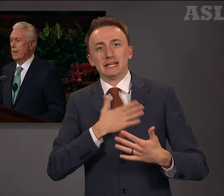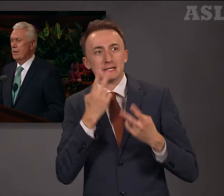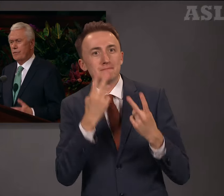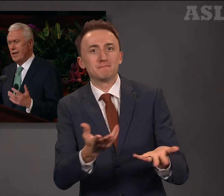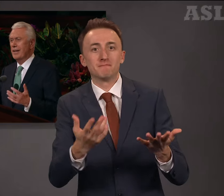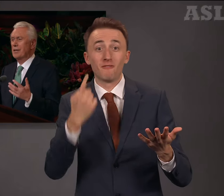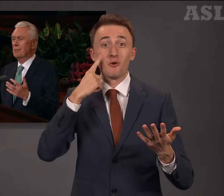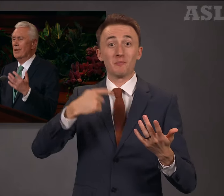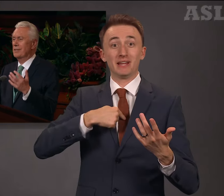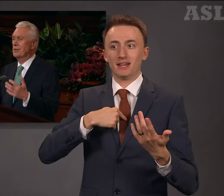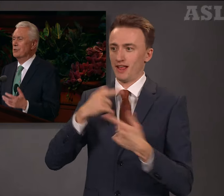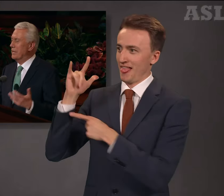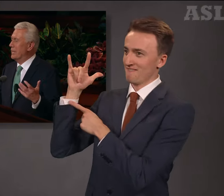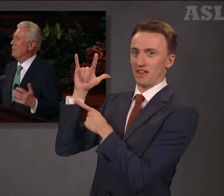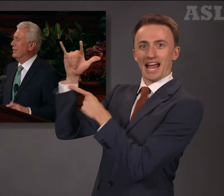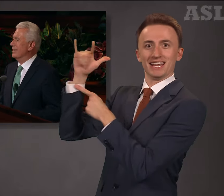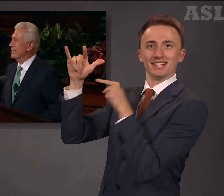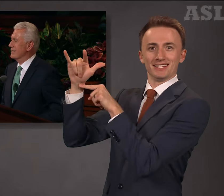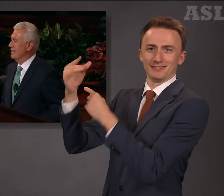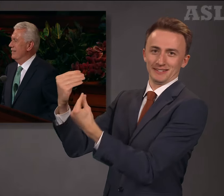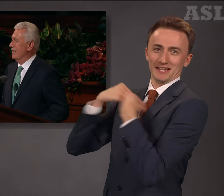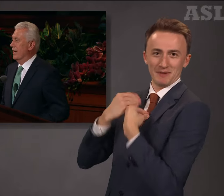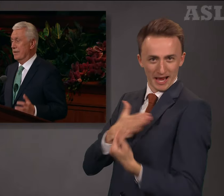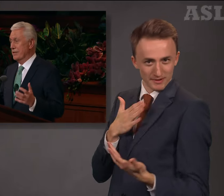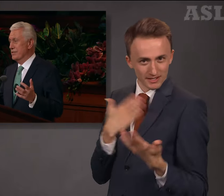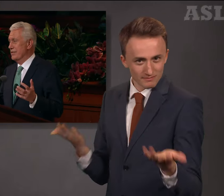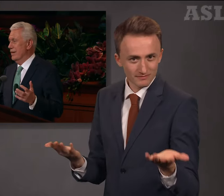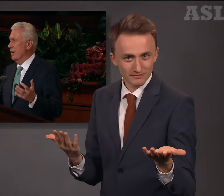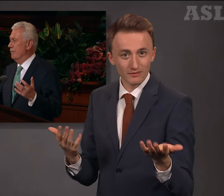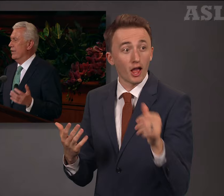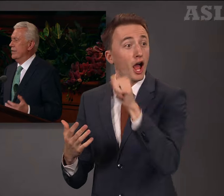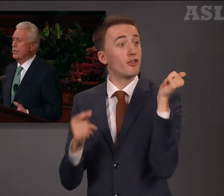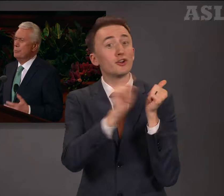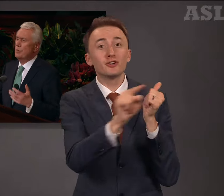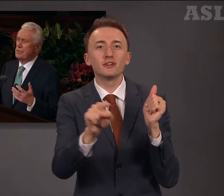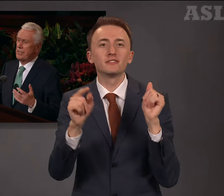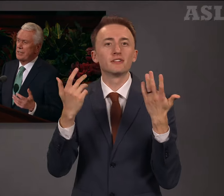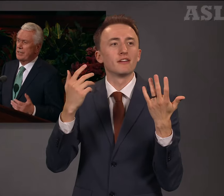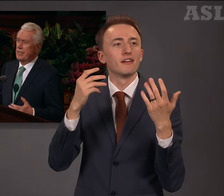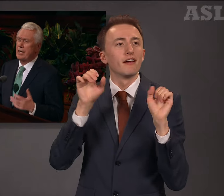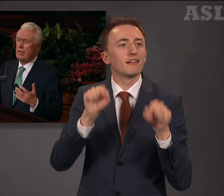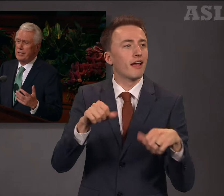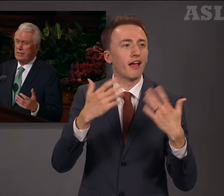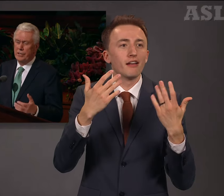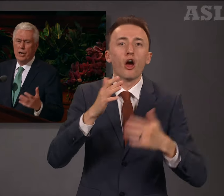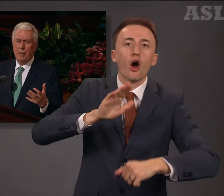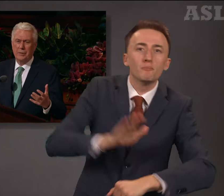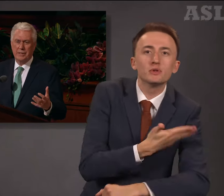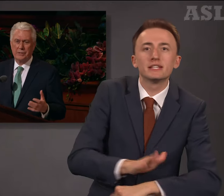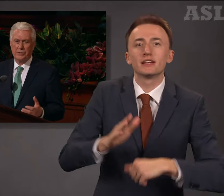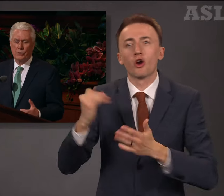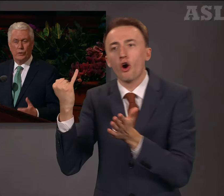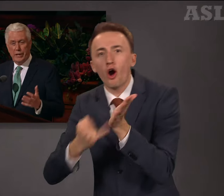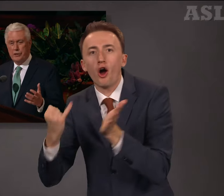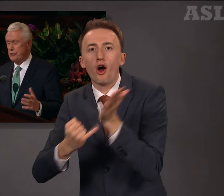flying brought great happiness. Others find it in music, in art, in hobbies, or nature.